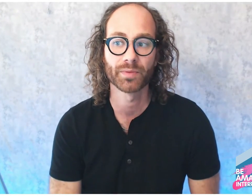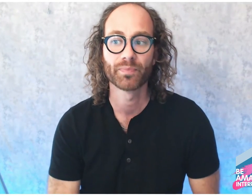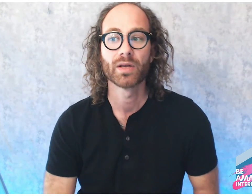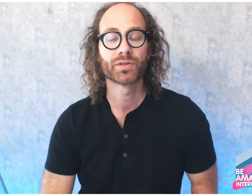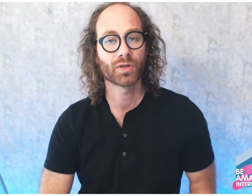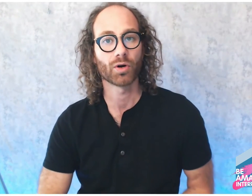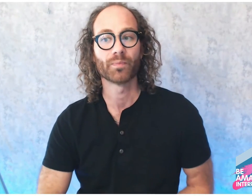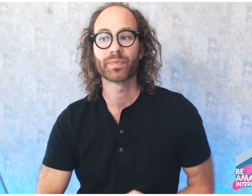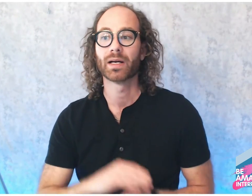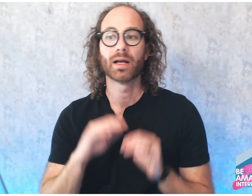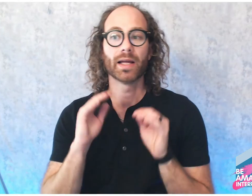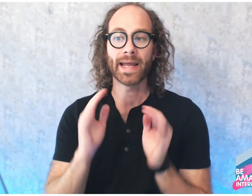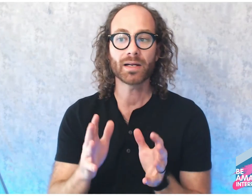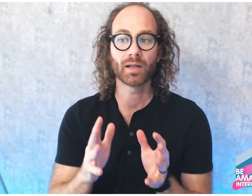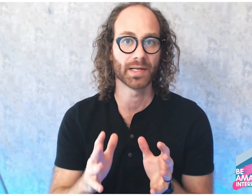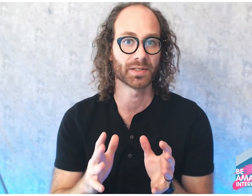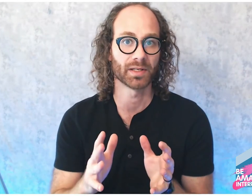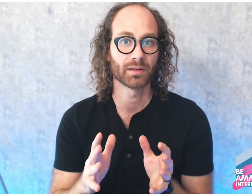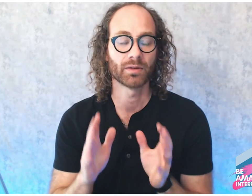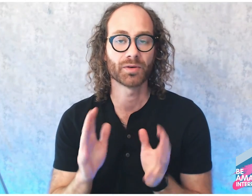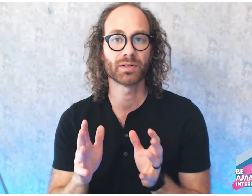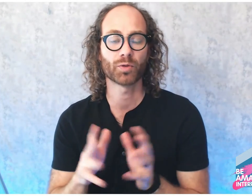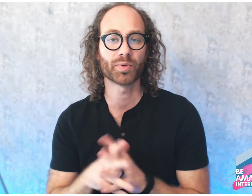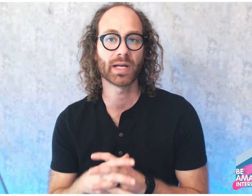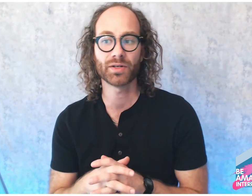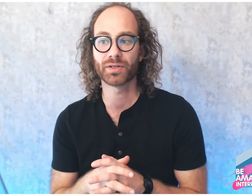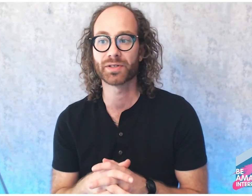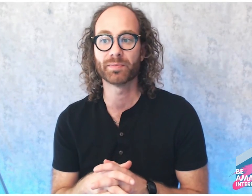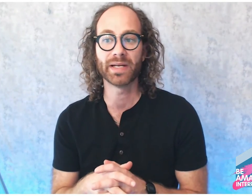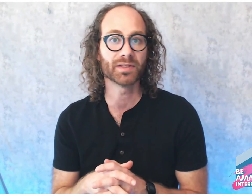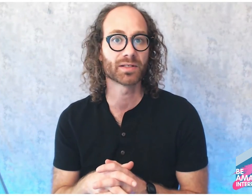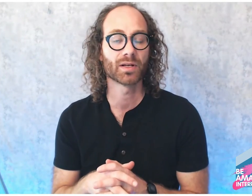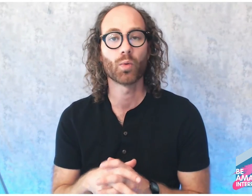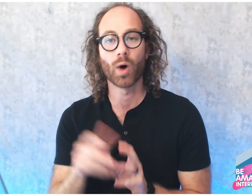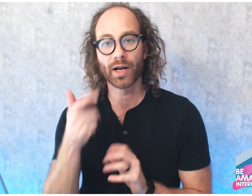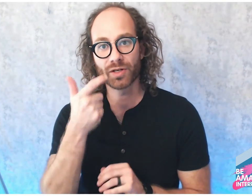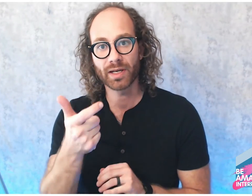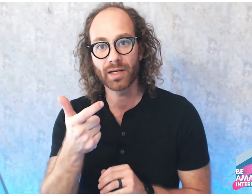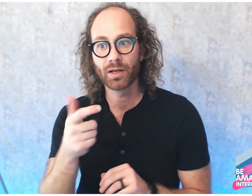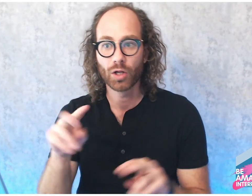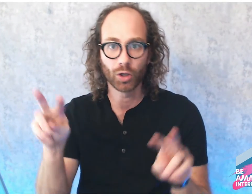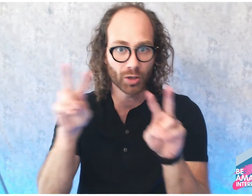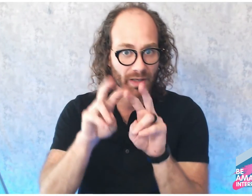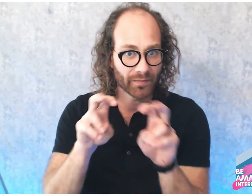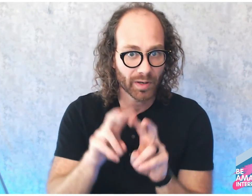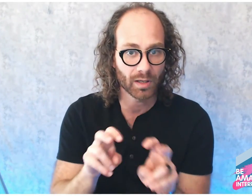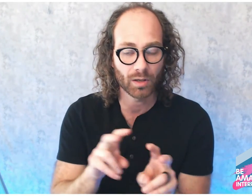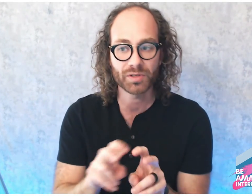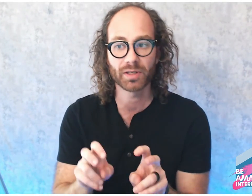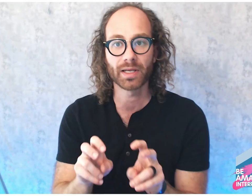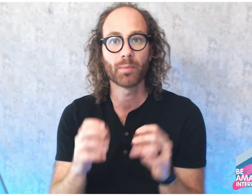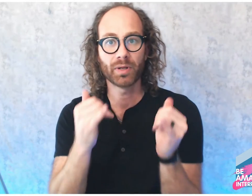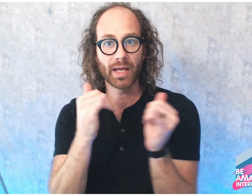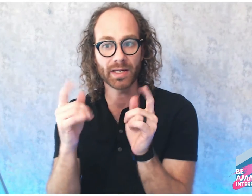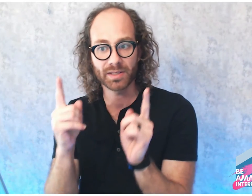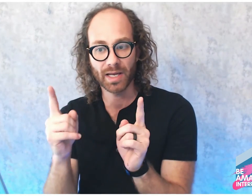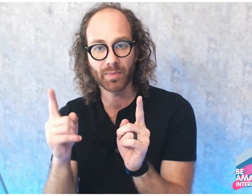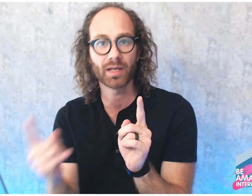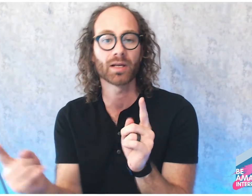So analyzing those interpretations means watching it, looking very closely, playing a segment, going